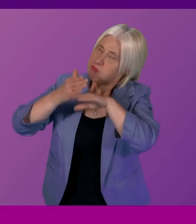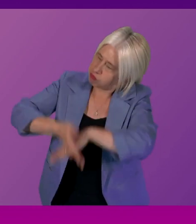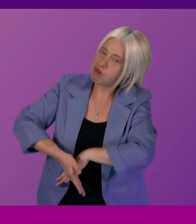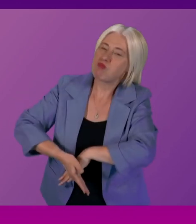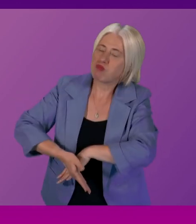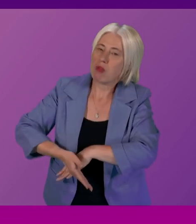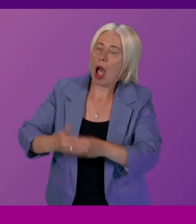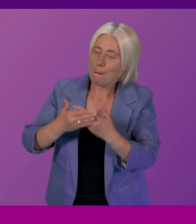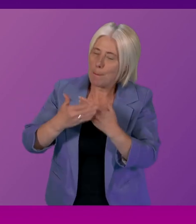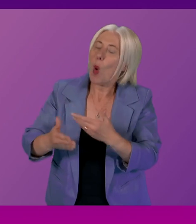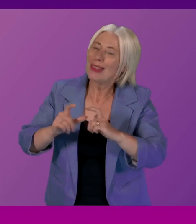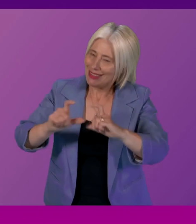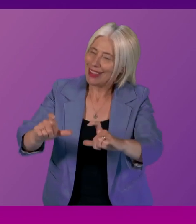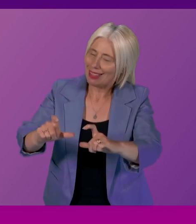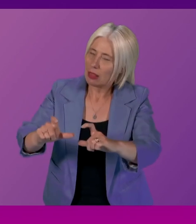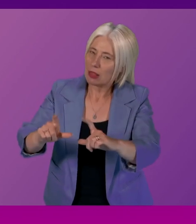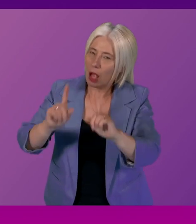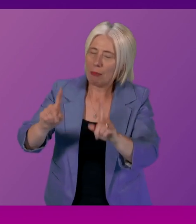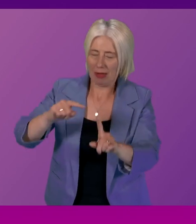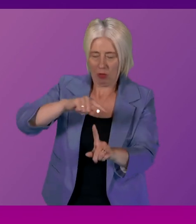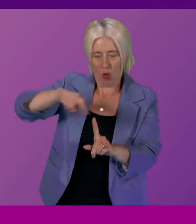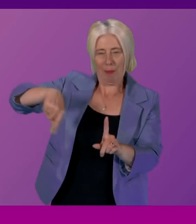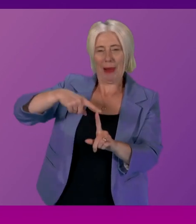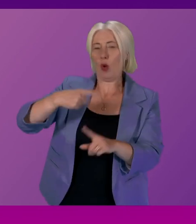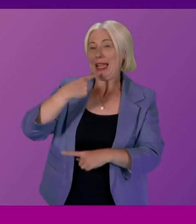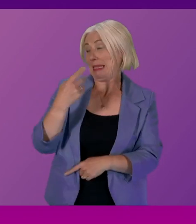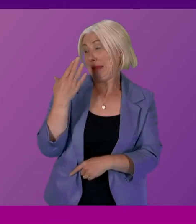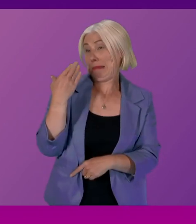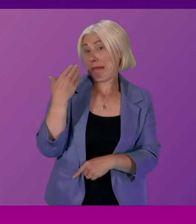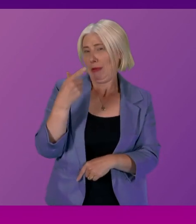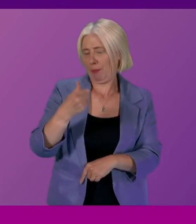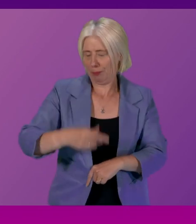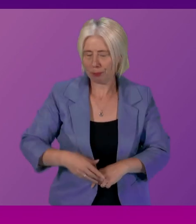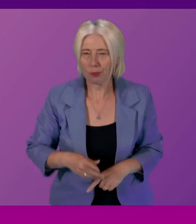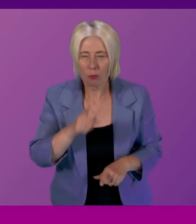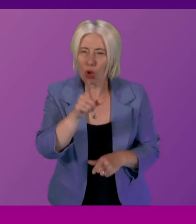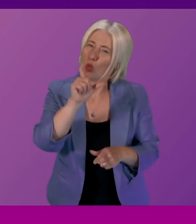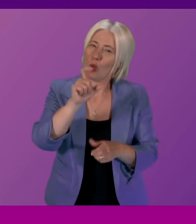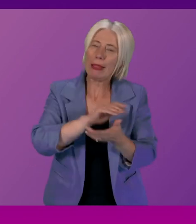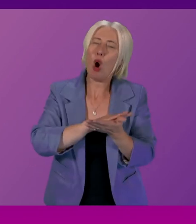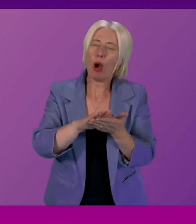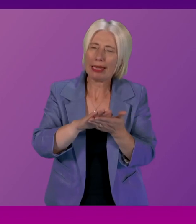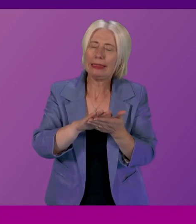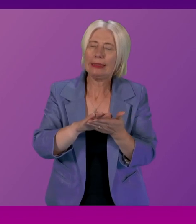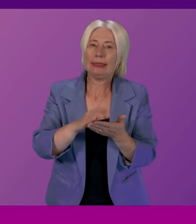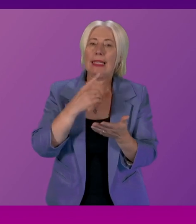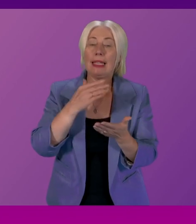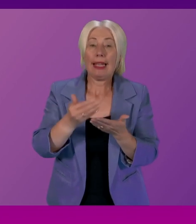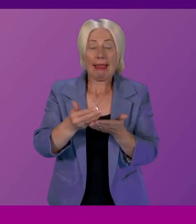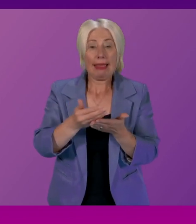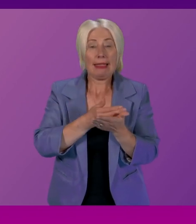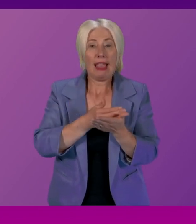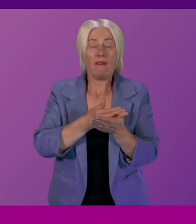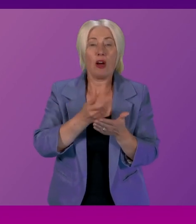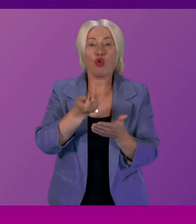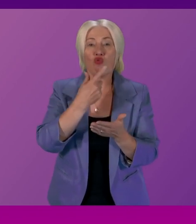still to do I also just go back to the point I made a moment ago to Clare Hawkey that the safer drug consumption